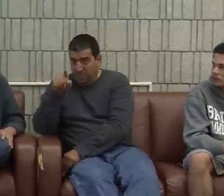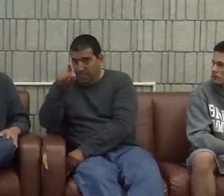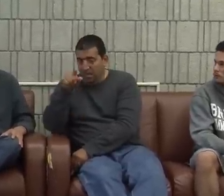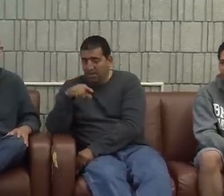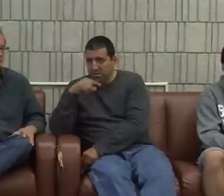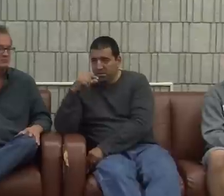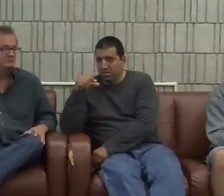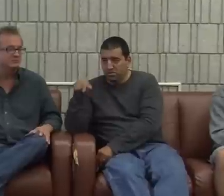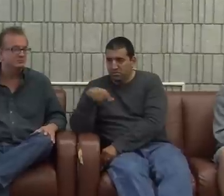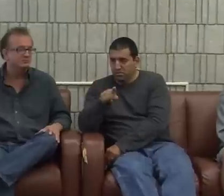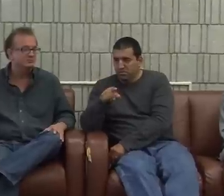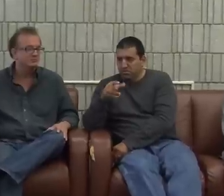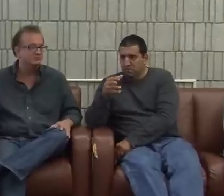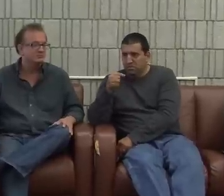that's the most effective way to learn it?